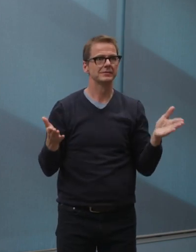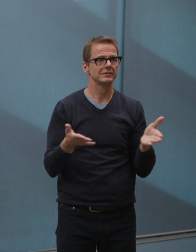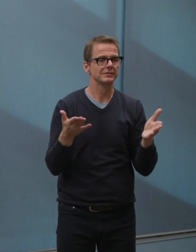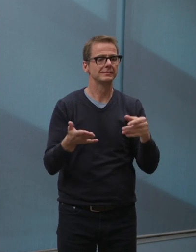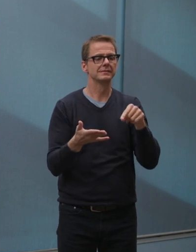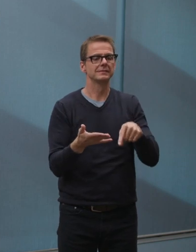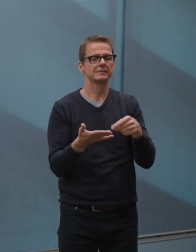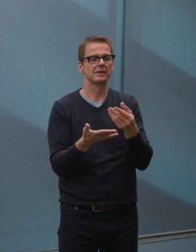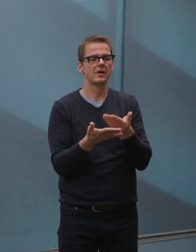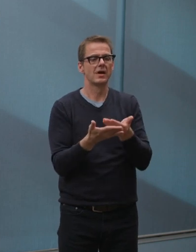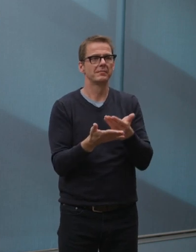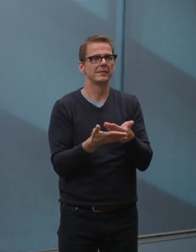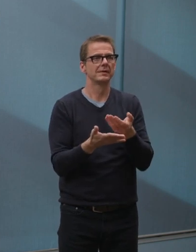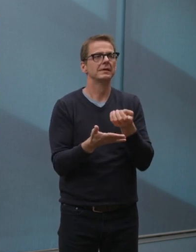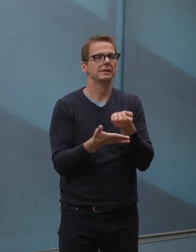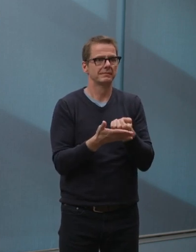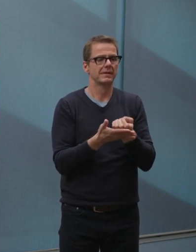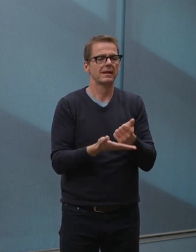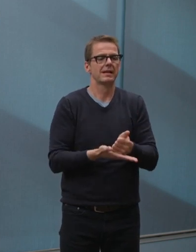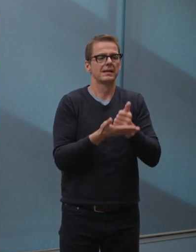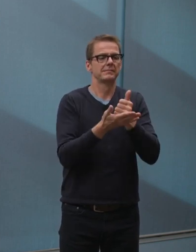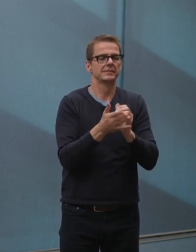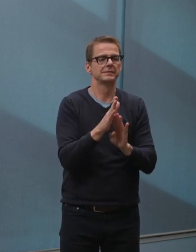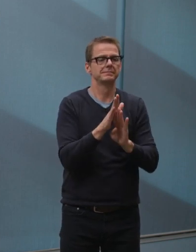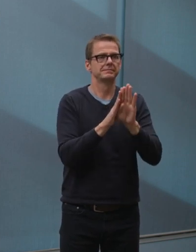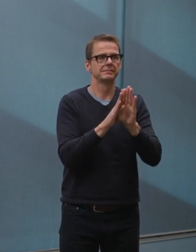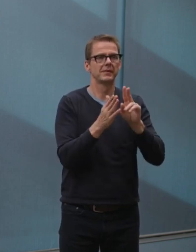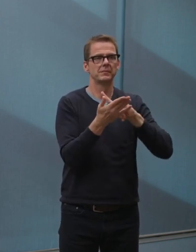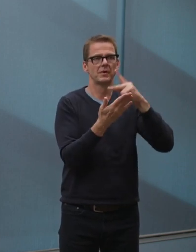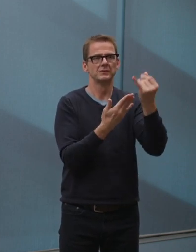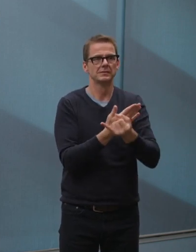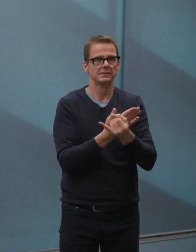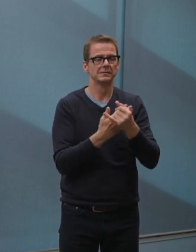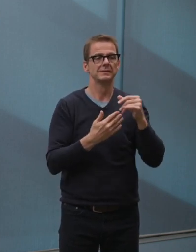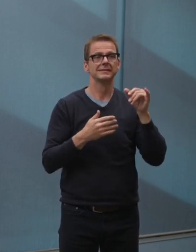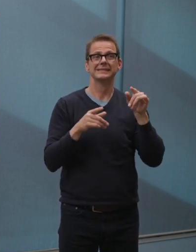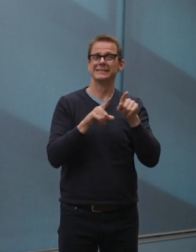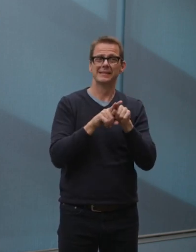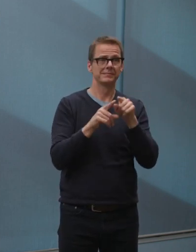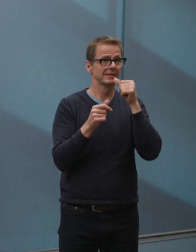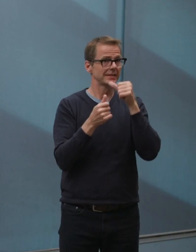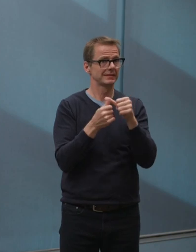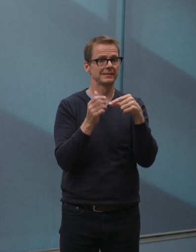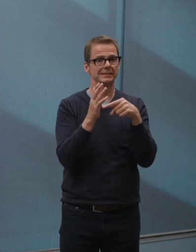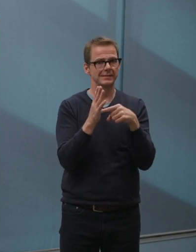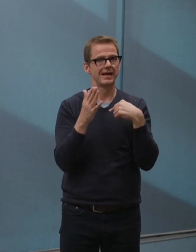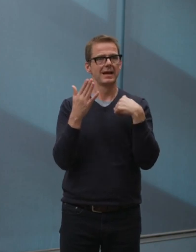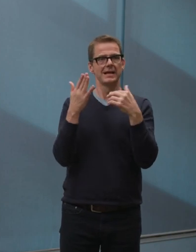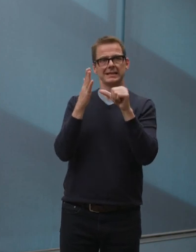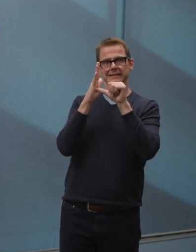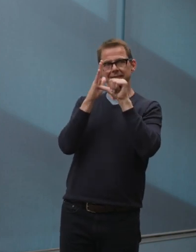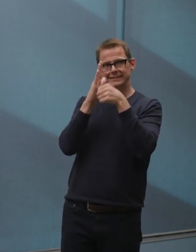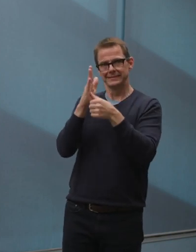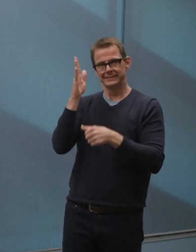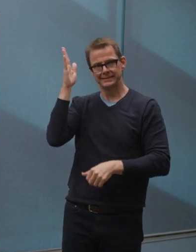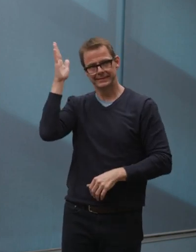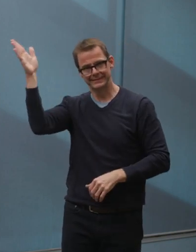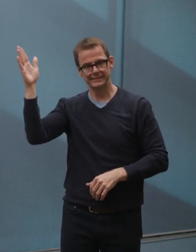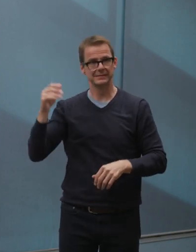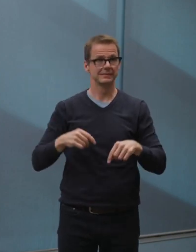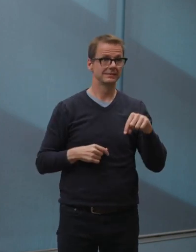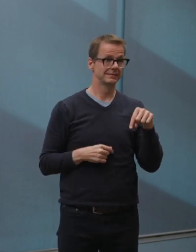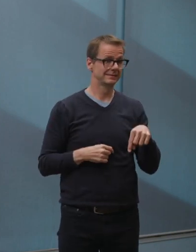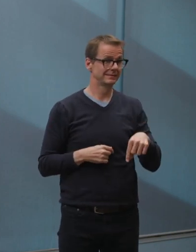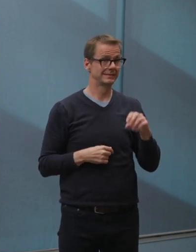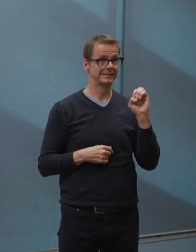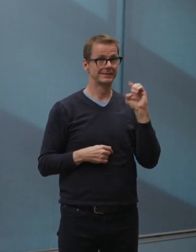region. And in that same letter to the Premier, I also stressed the fact that Edmonton is and remains in urgent need of a cash flow